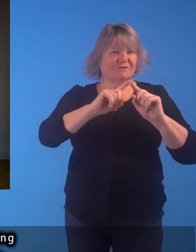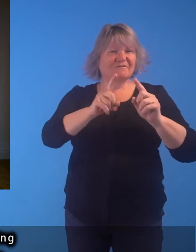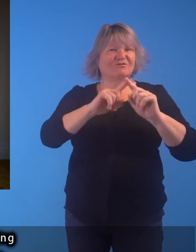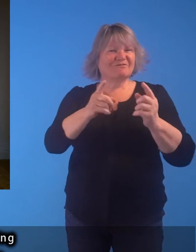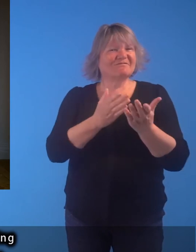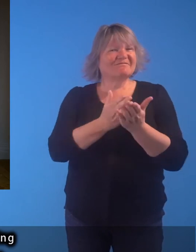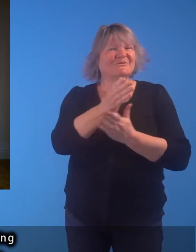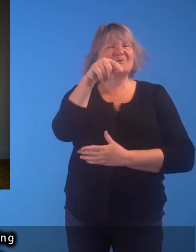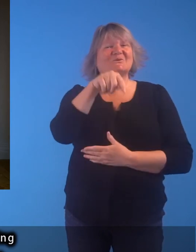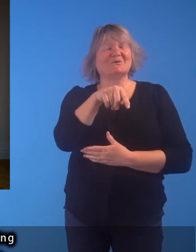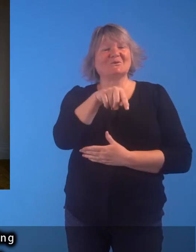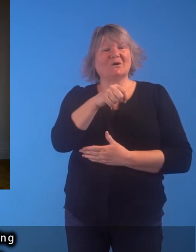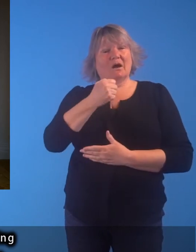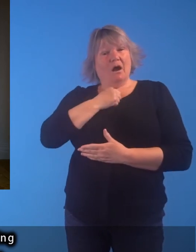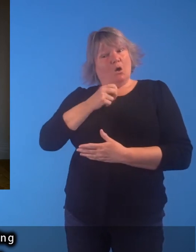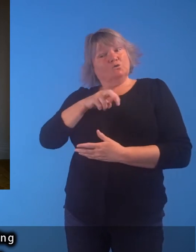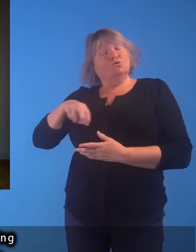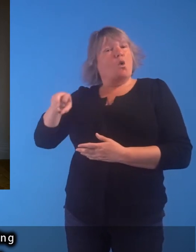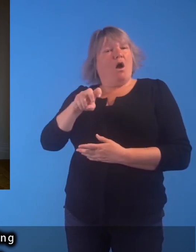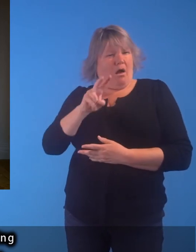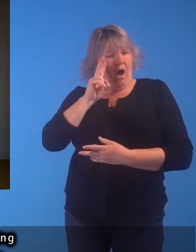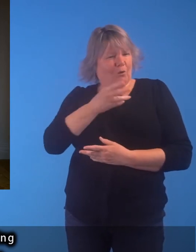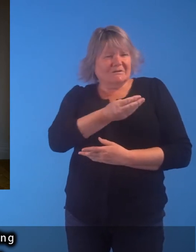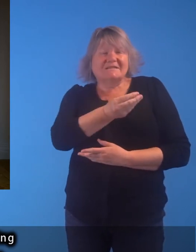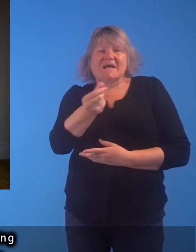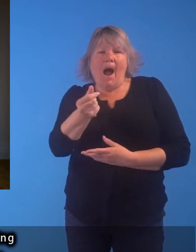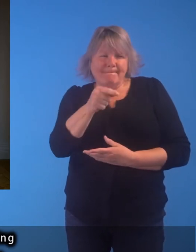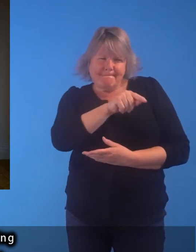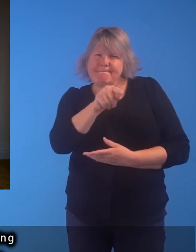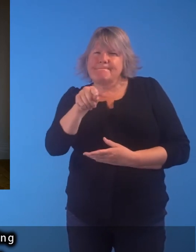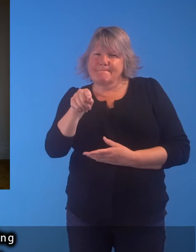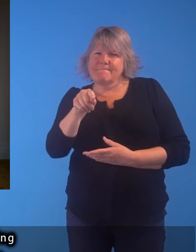And we will begin our tour by looking at a small cross-section of these.